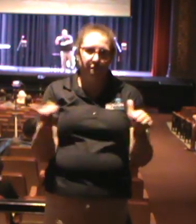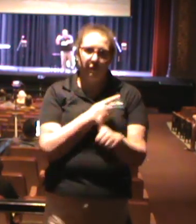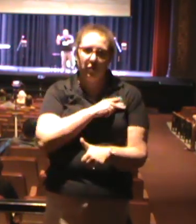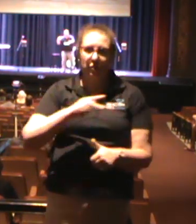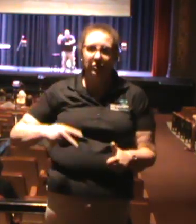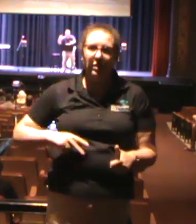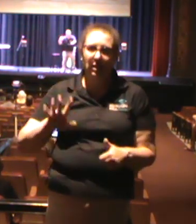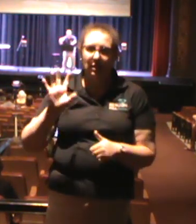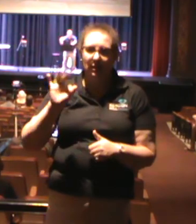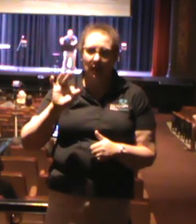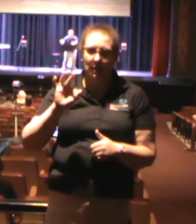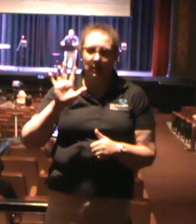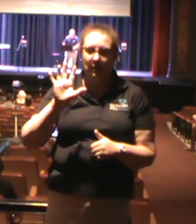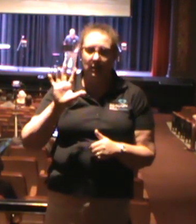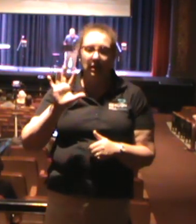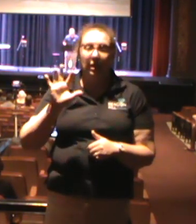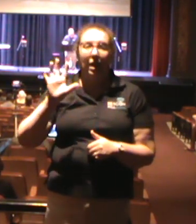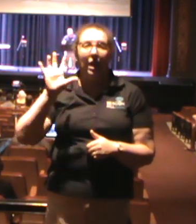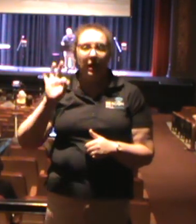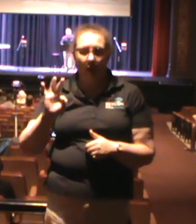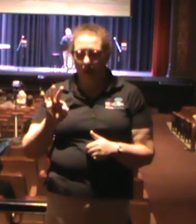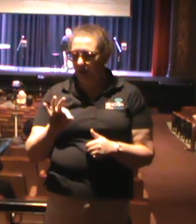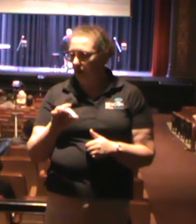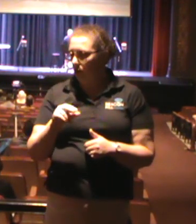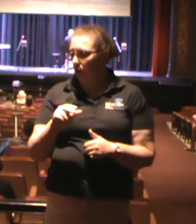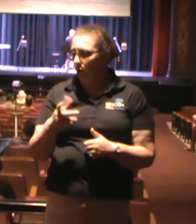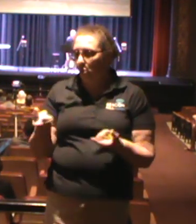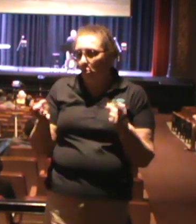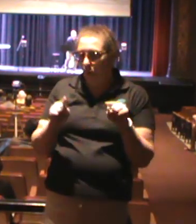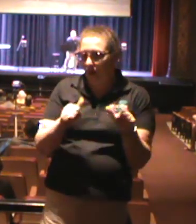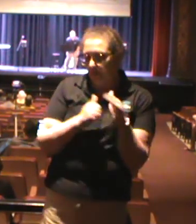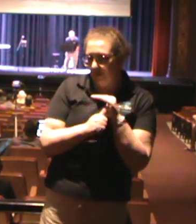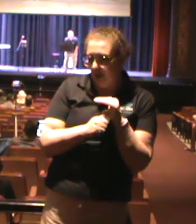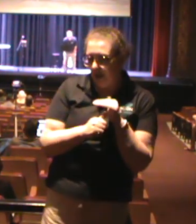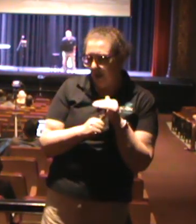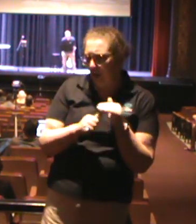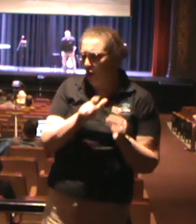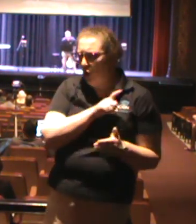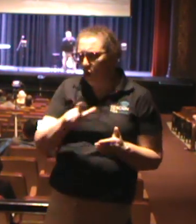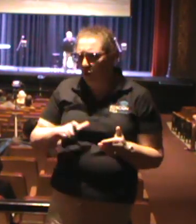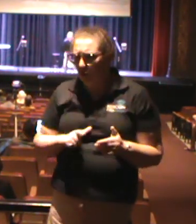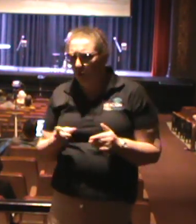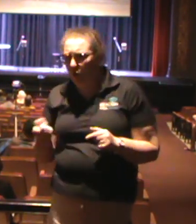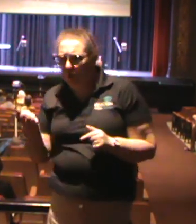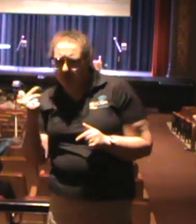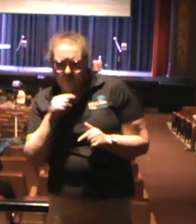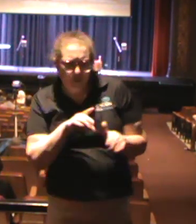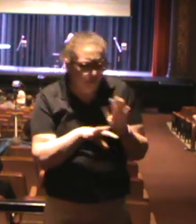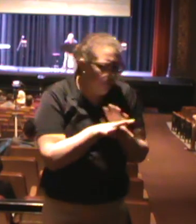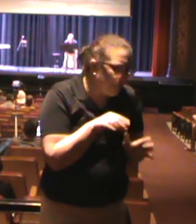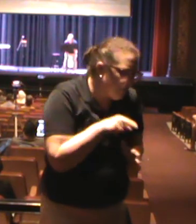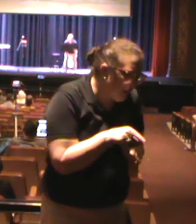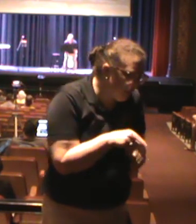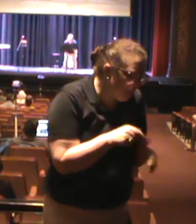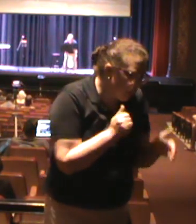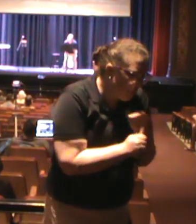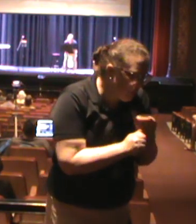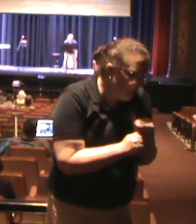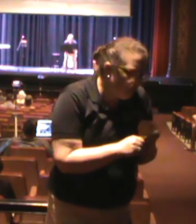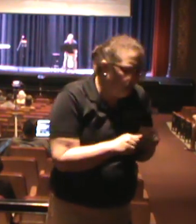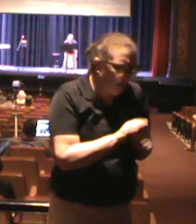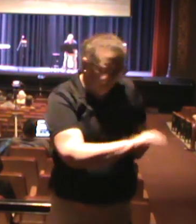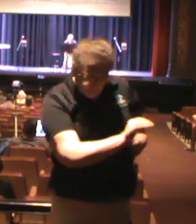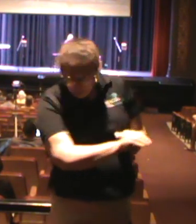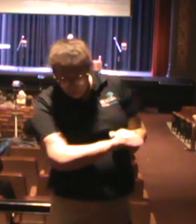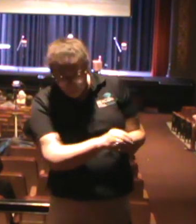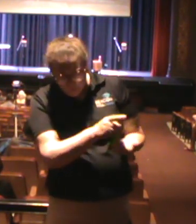Lord asked him a simple question. The Lord came and found him in the cave. And he goes, Elijah, what